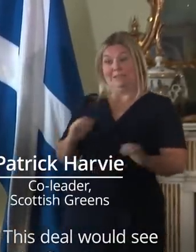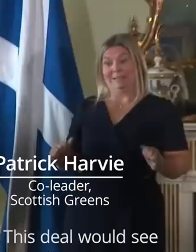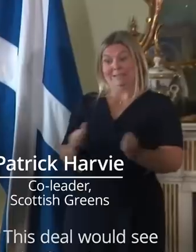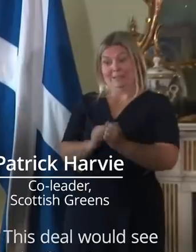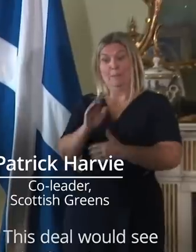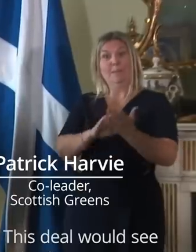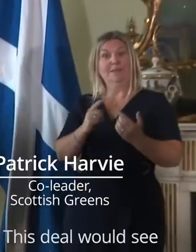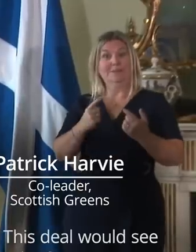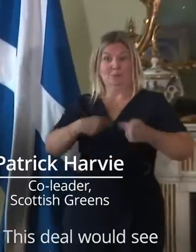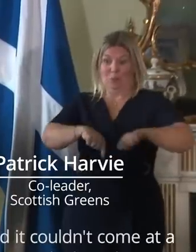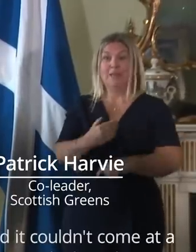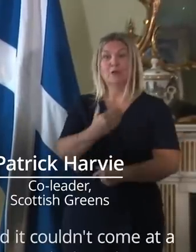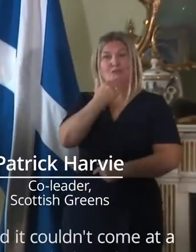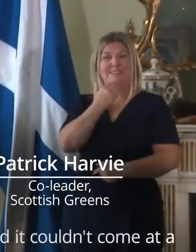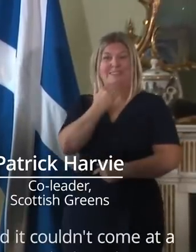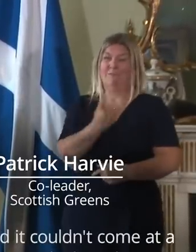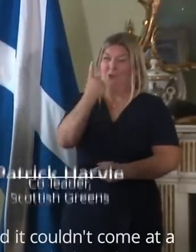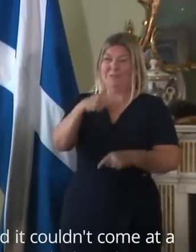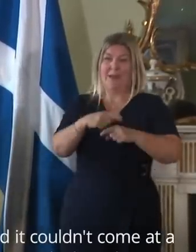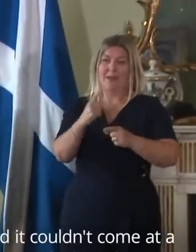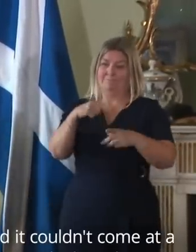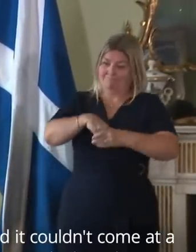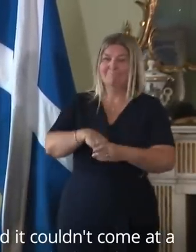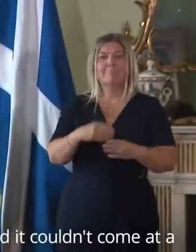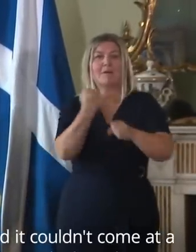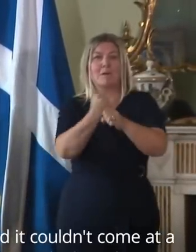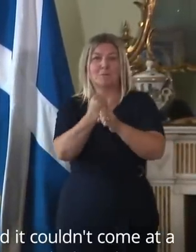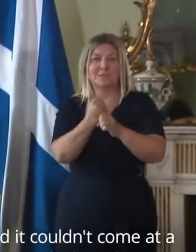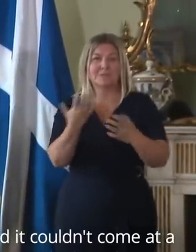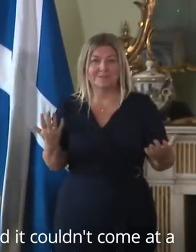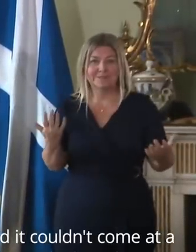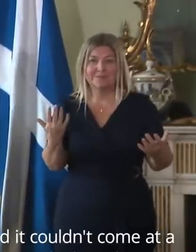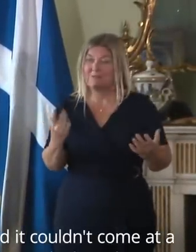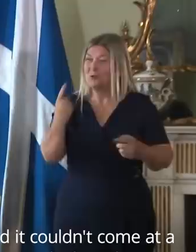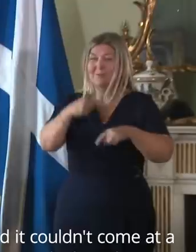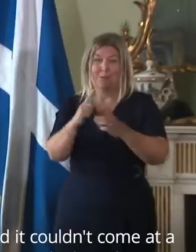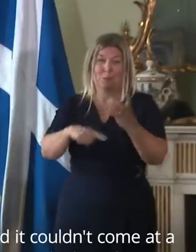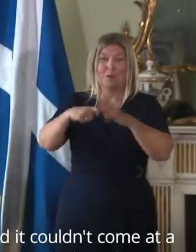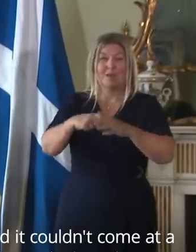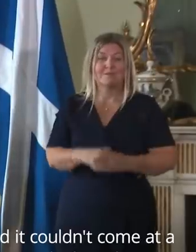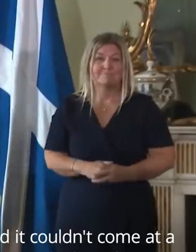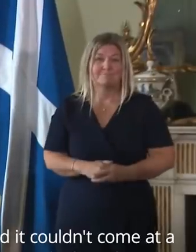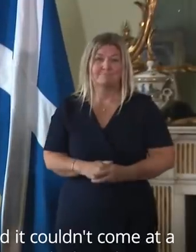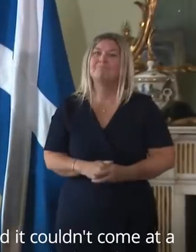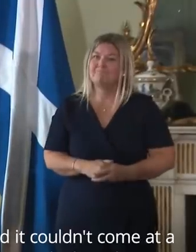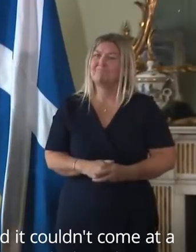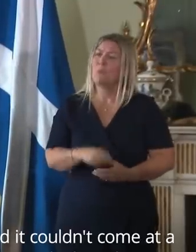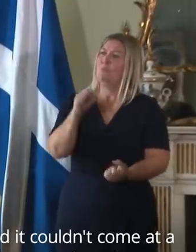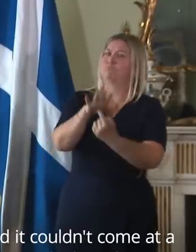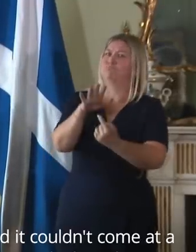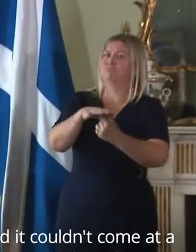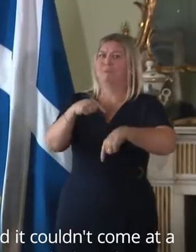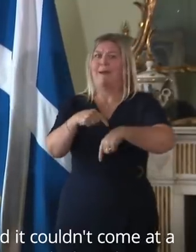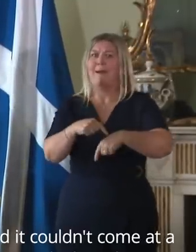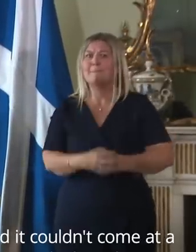for the first time ever in Scotland or anywhere in the UK. And it couldn't come at a more important time.